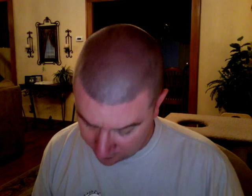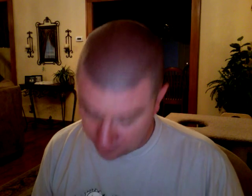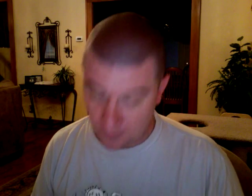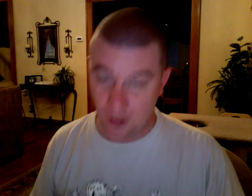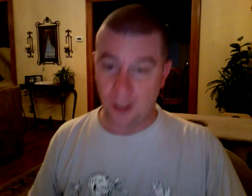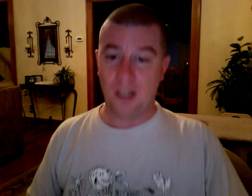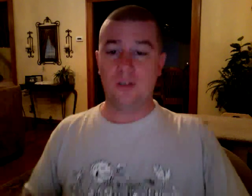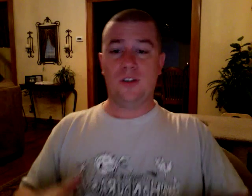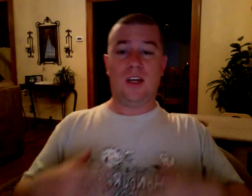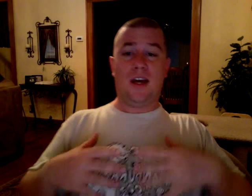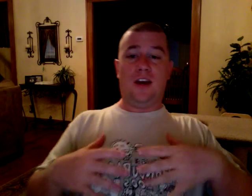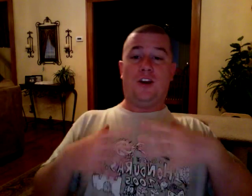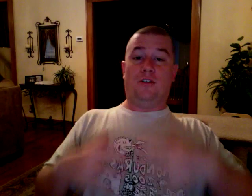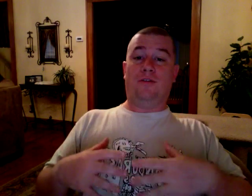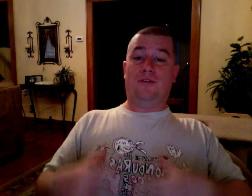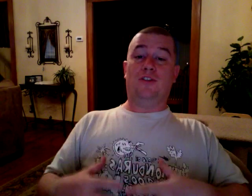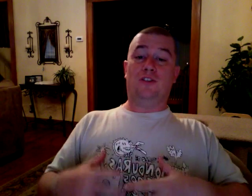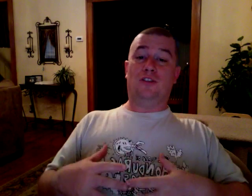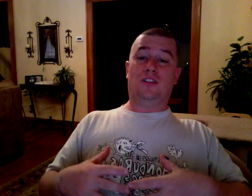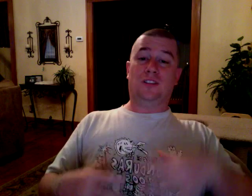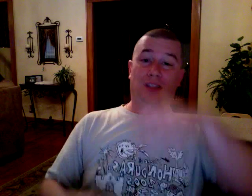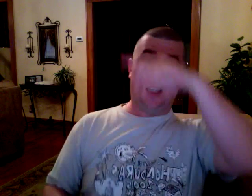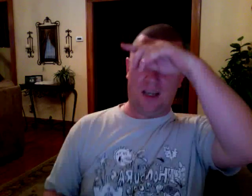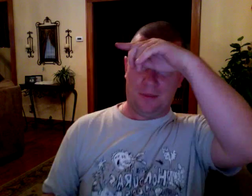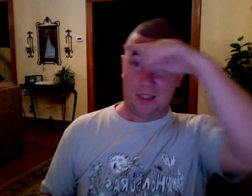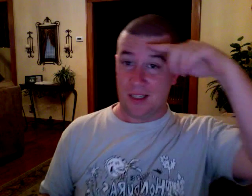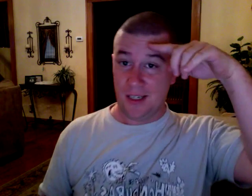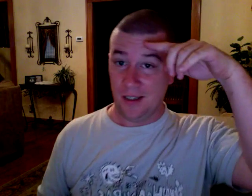You can also say you're full up to here.